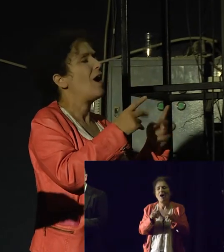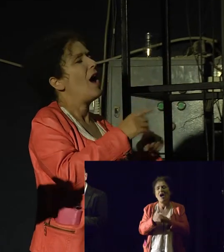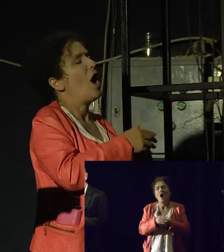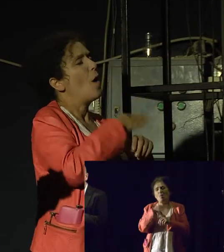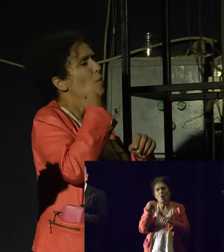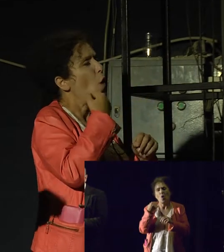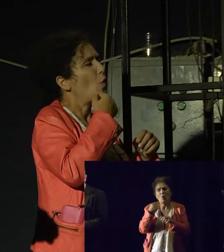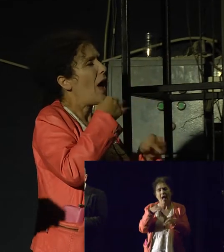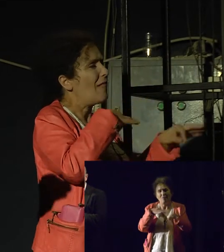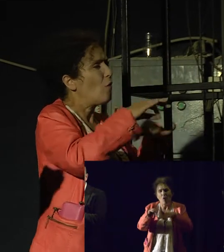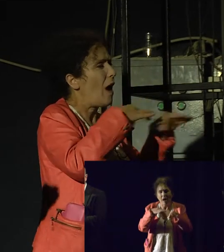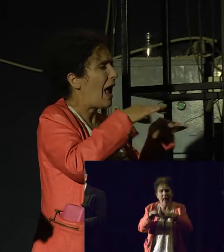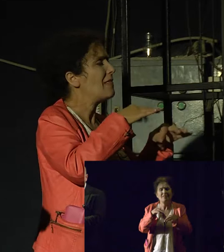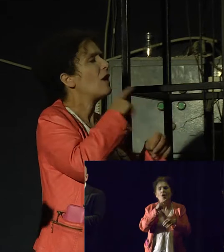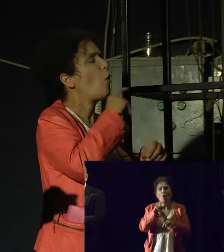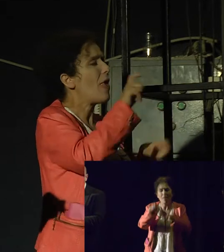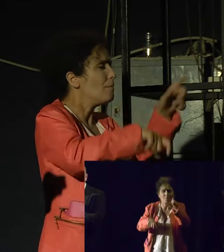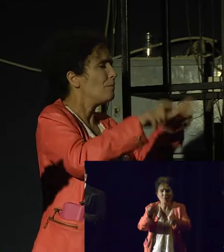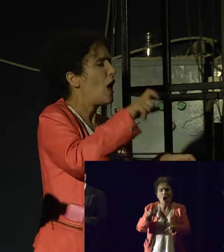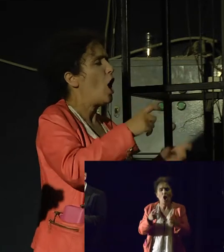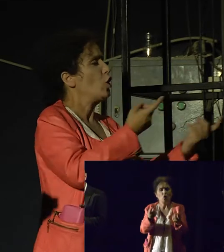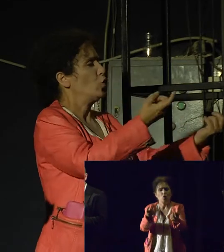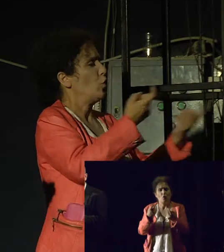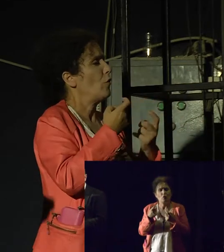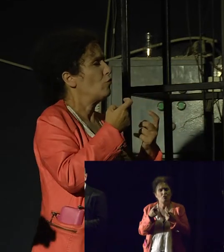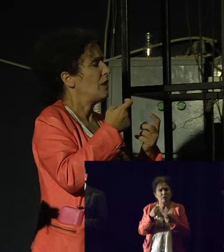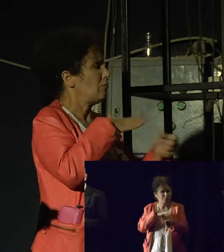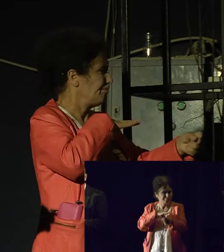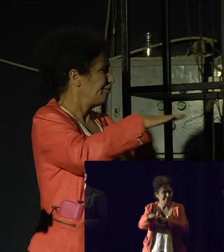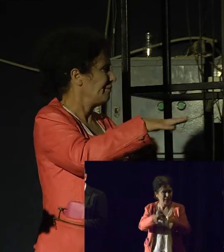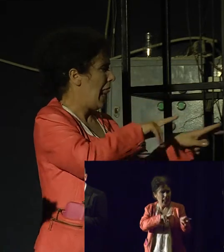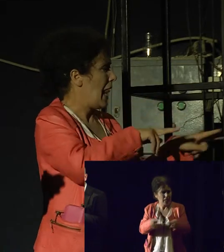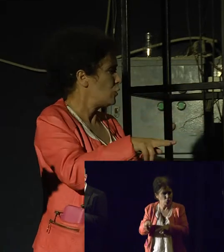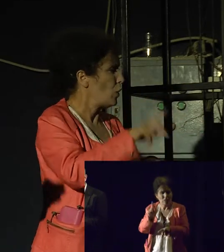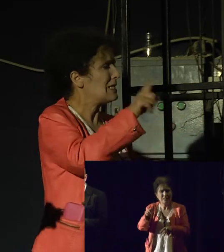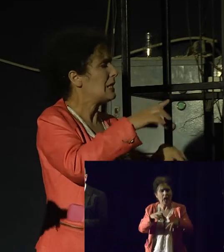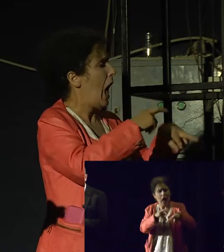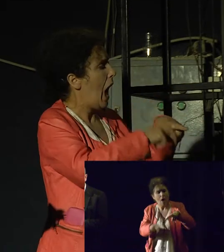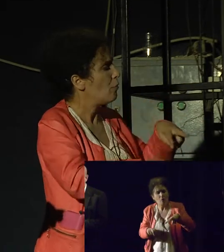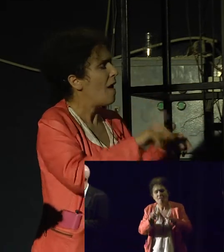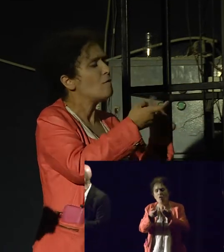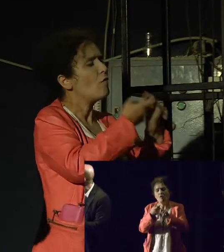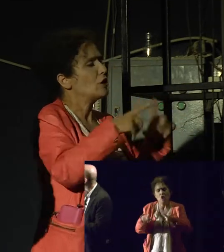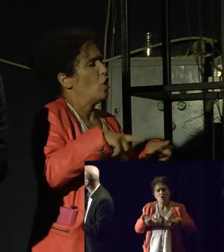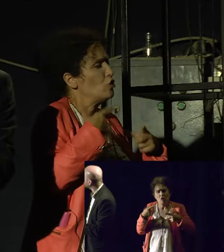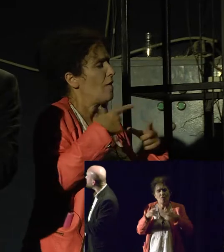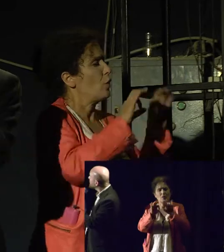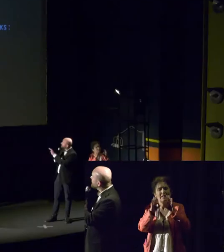litigate issues of abortion and related life, family and religious freedom issues in European courts.